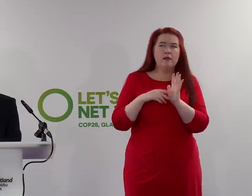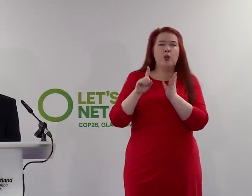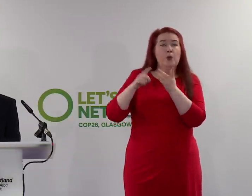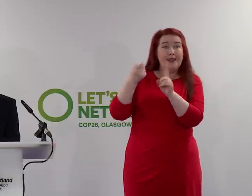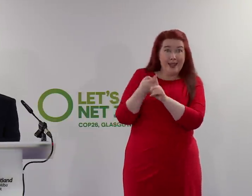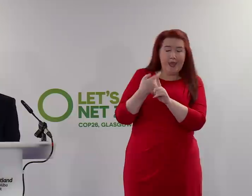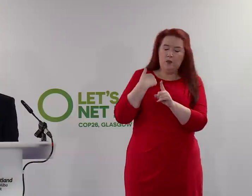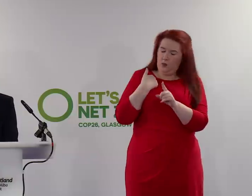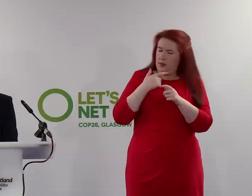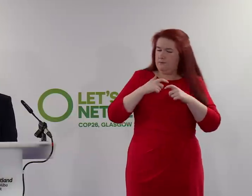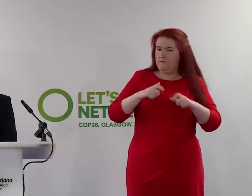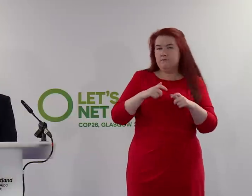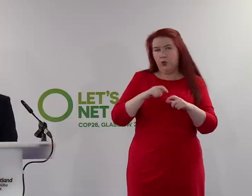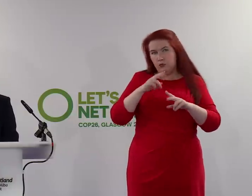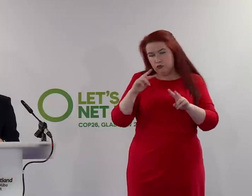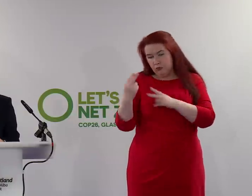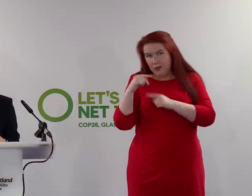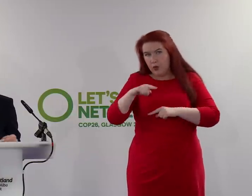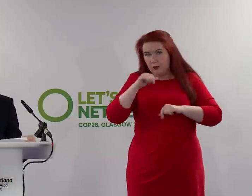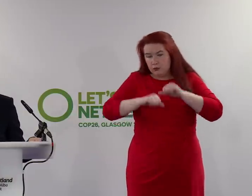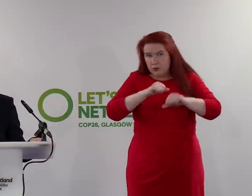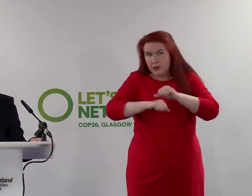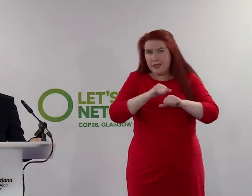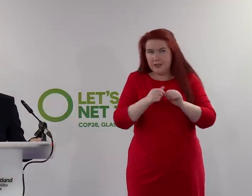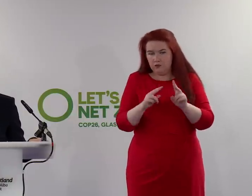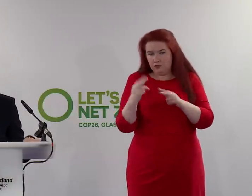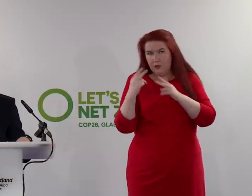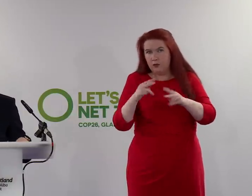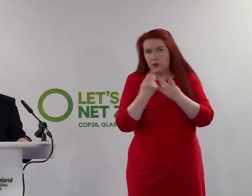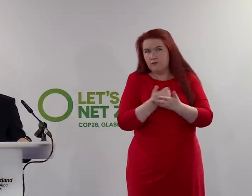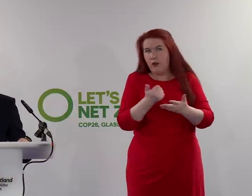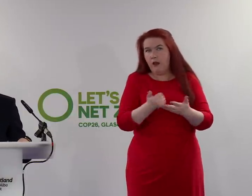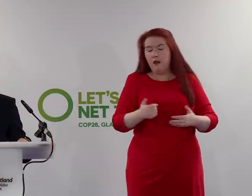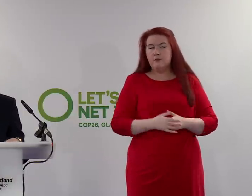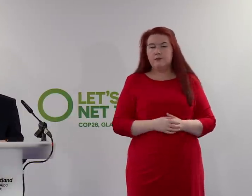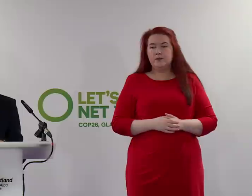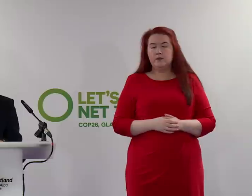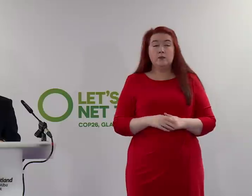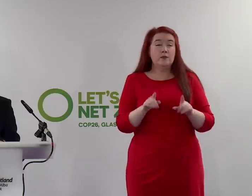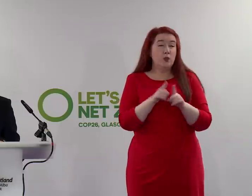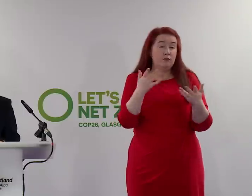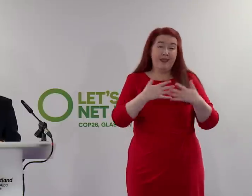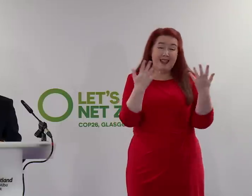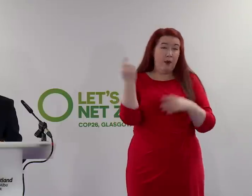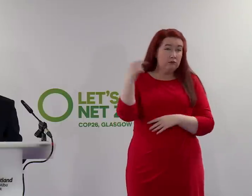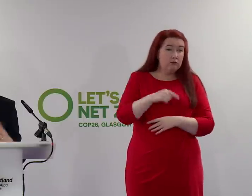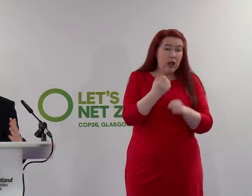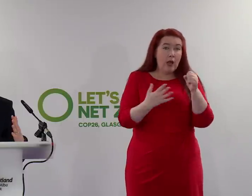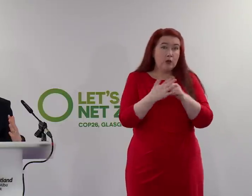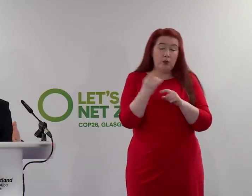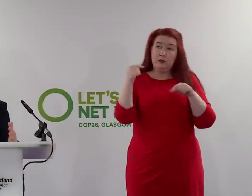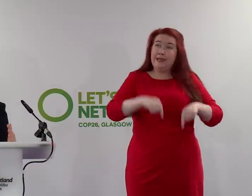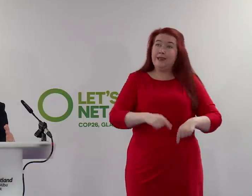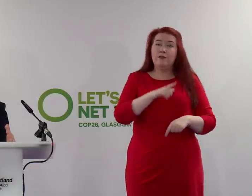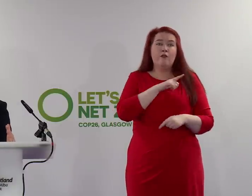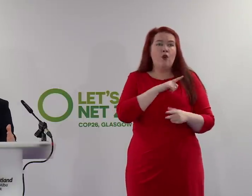keep these procedures under review throughout the summit. And of course, I'd stress that everyone visiting Glasgow for COP, whether